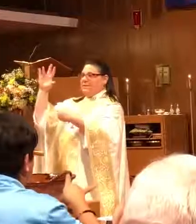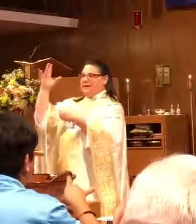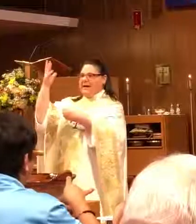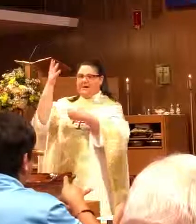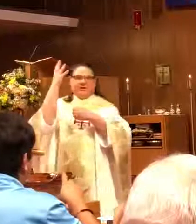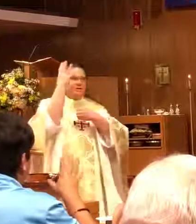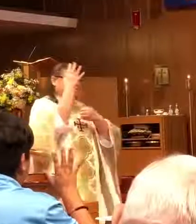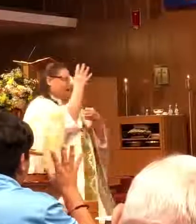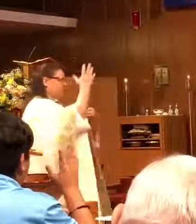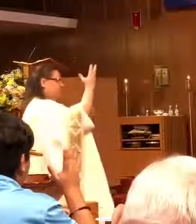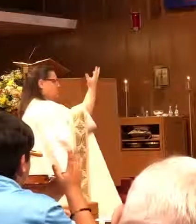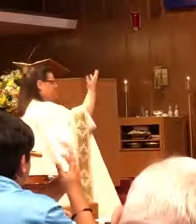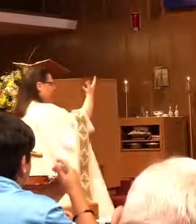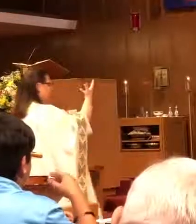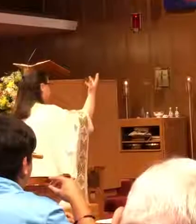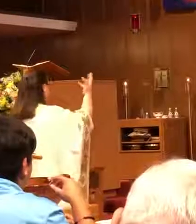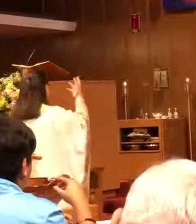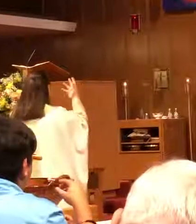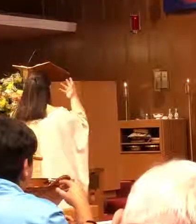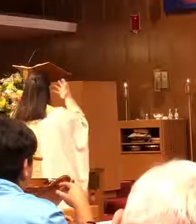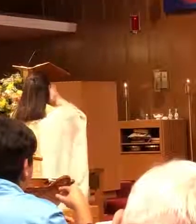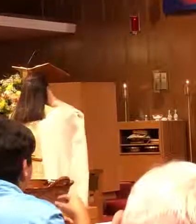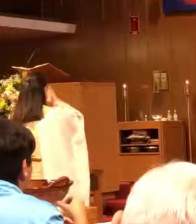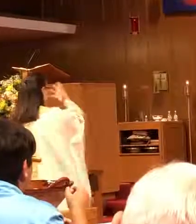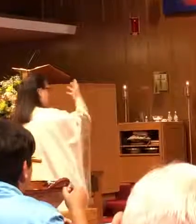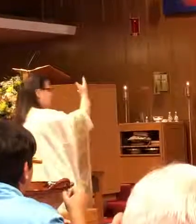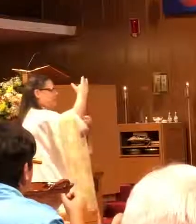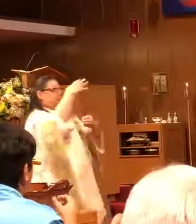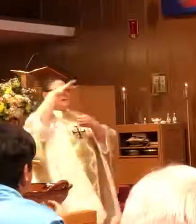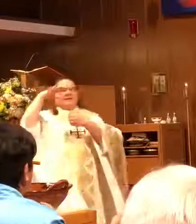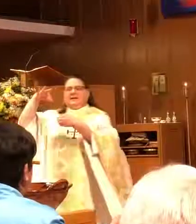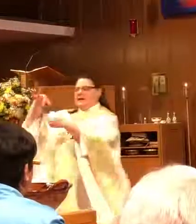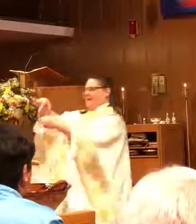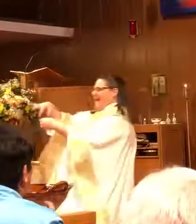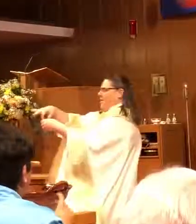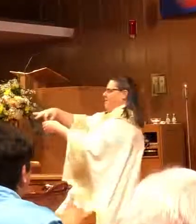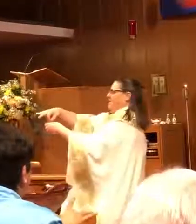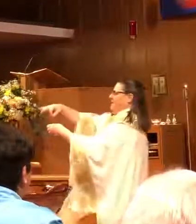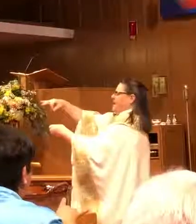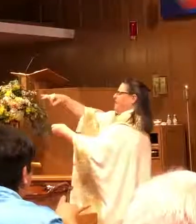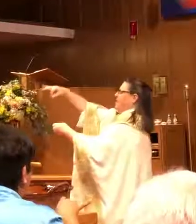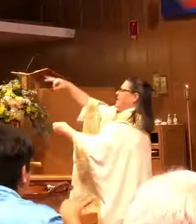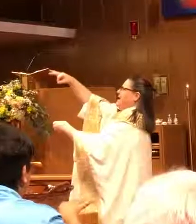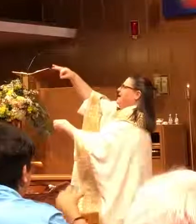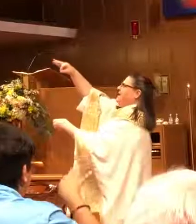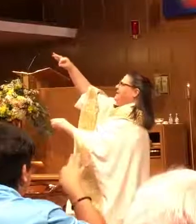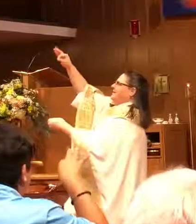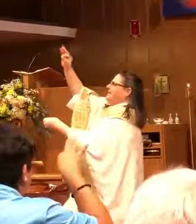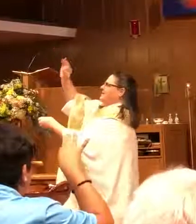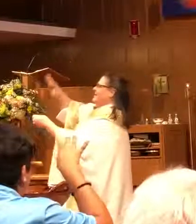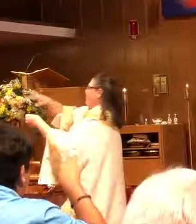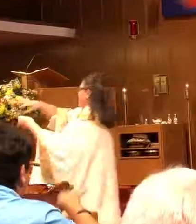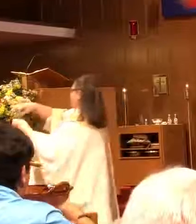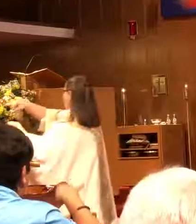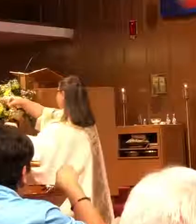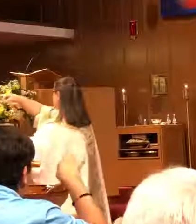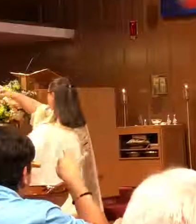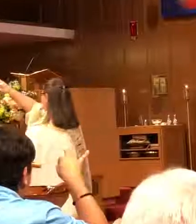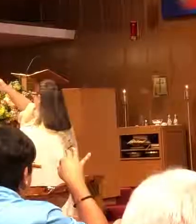dominant hand, whichever hand you move with, right? Your dominant hand is going to come out of there in a little wispy kind of spirit